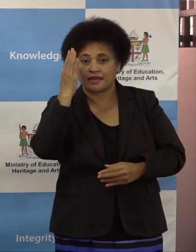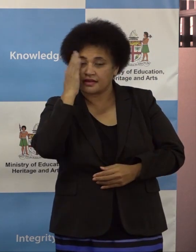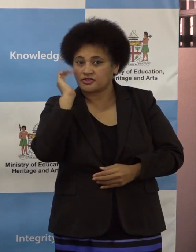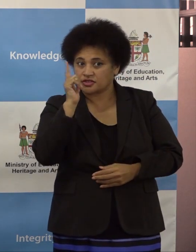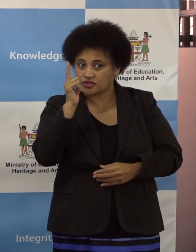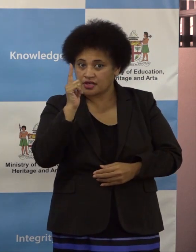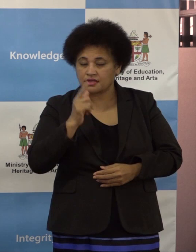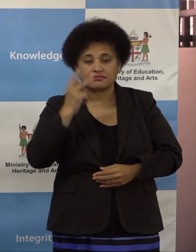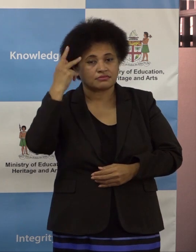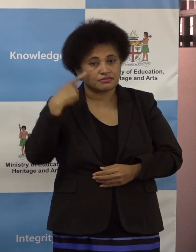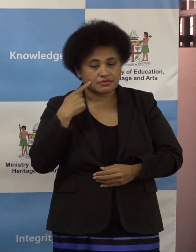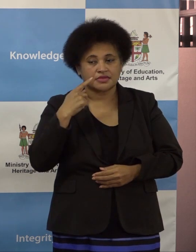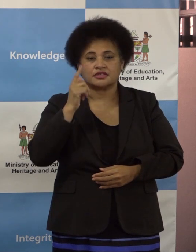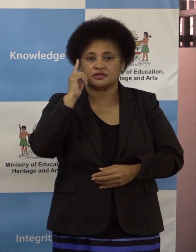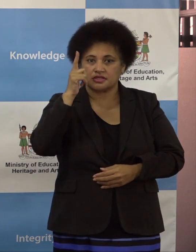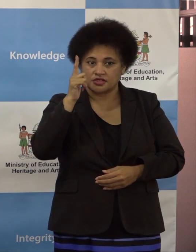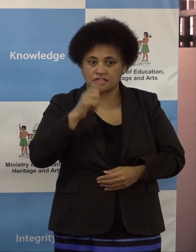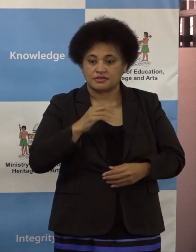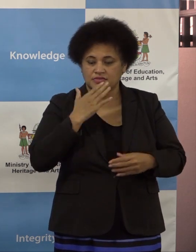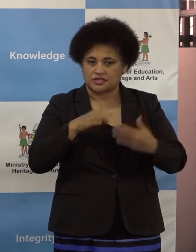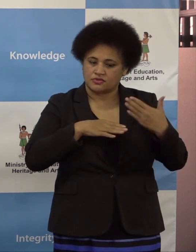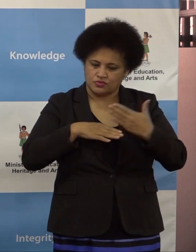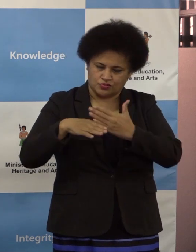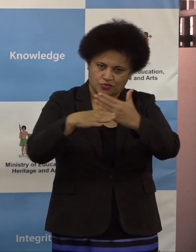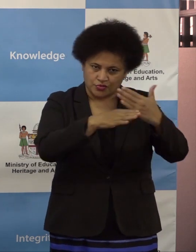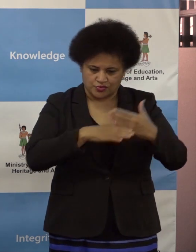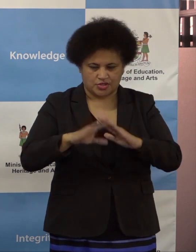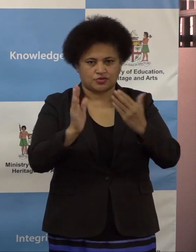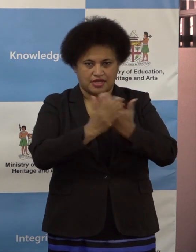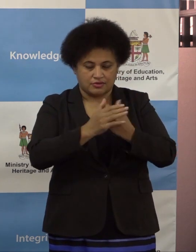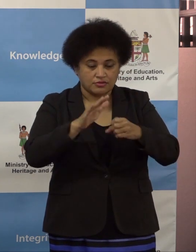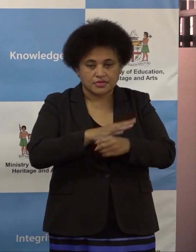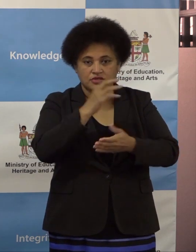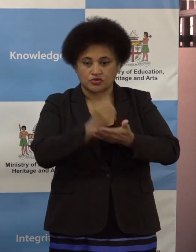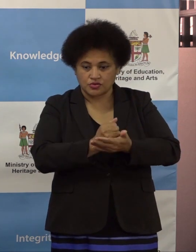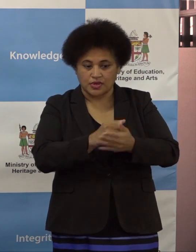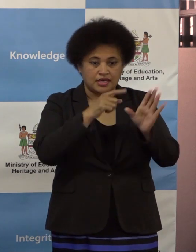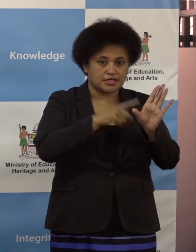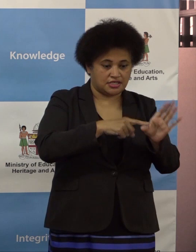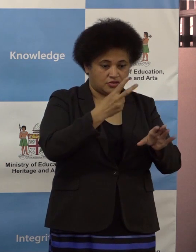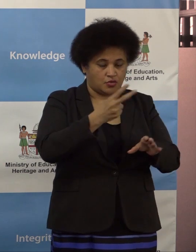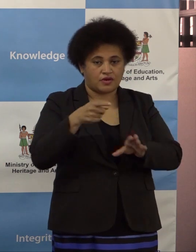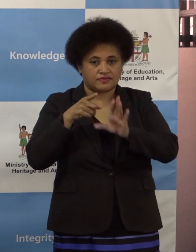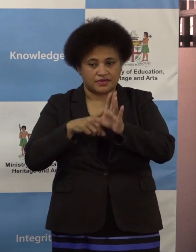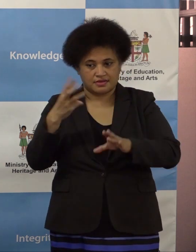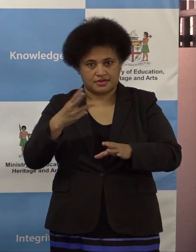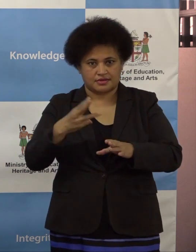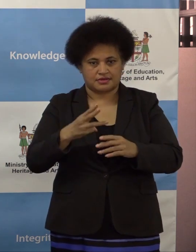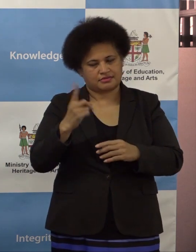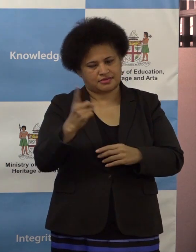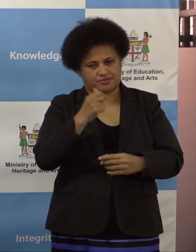to work together in ensuring that our years 12 and 13 students are back to school and they are prepared well for the